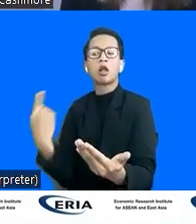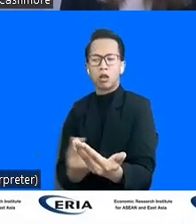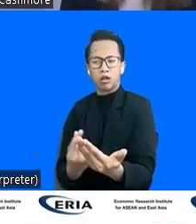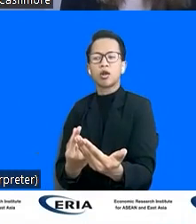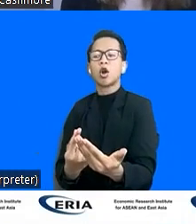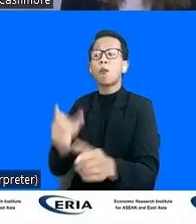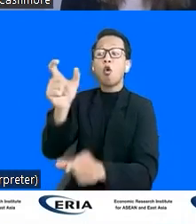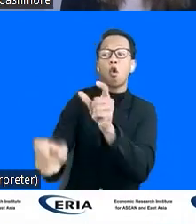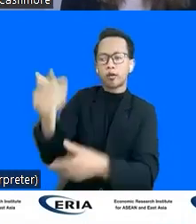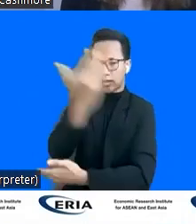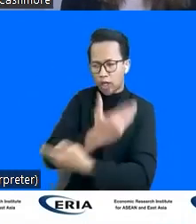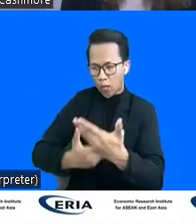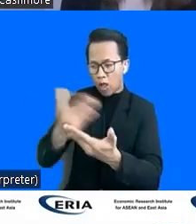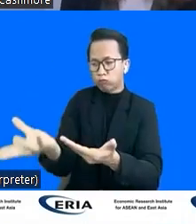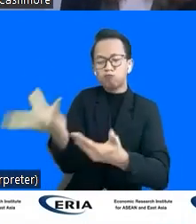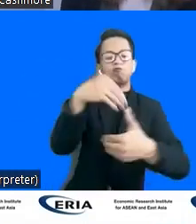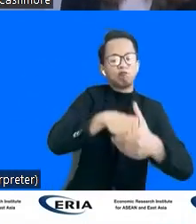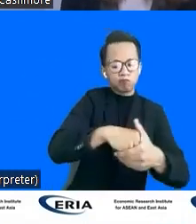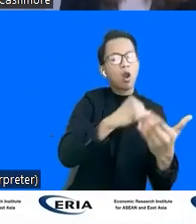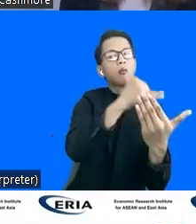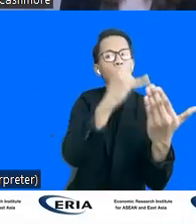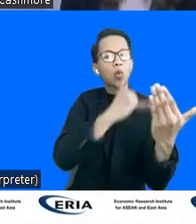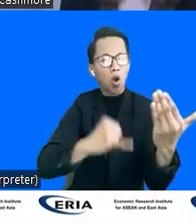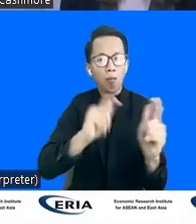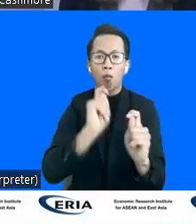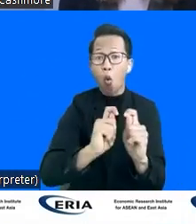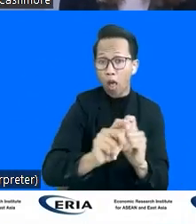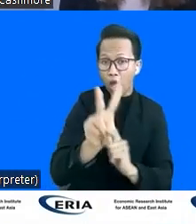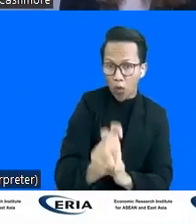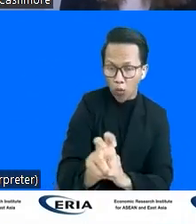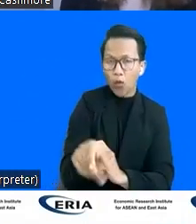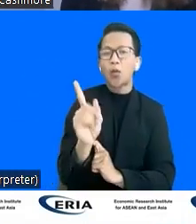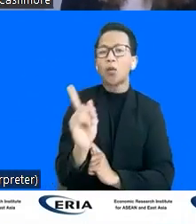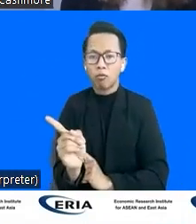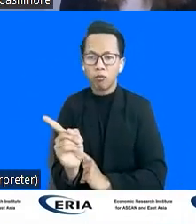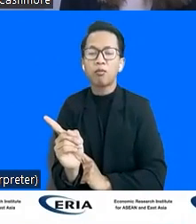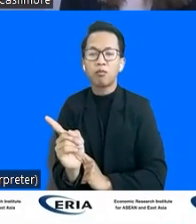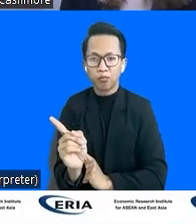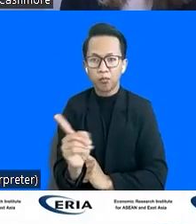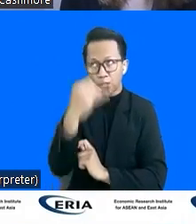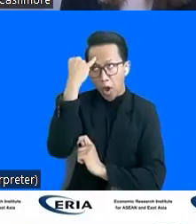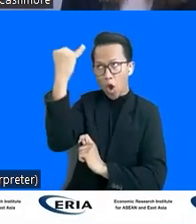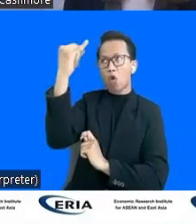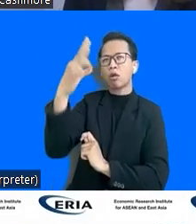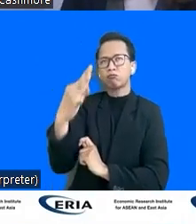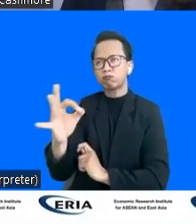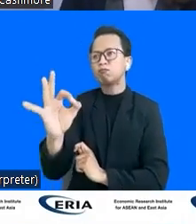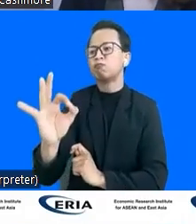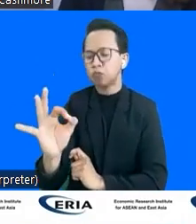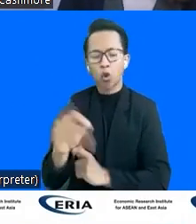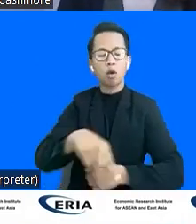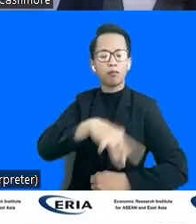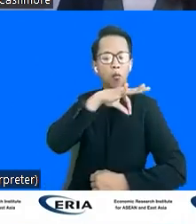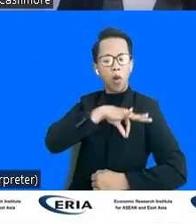with disabilities in the design process, because we get we there is a lot of innovation and things that can actually be beneficial for all.